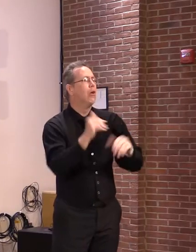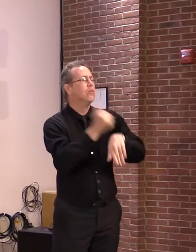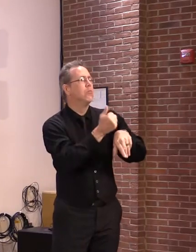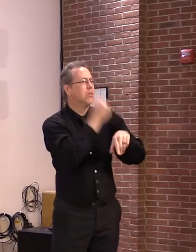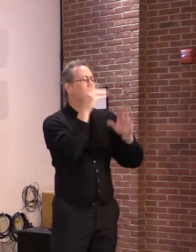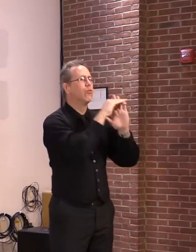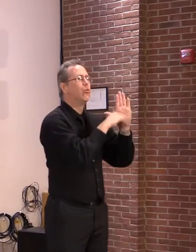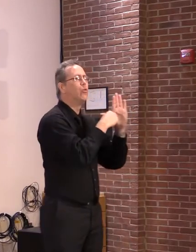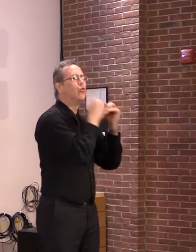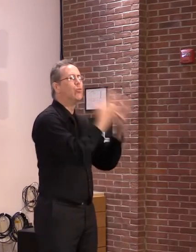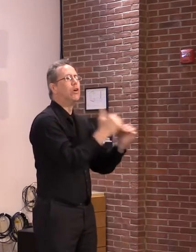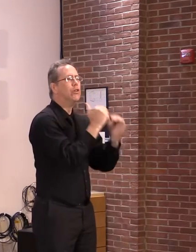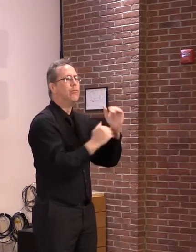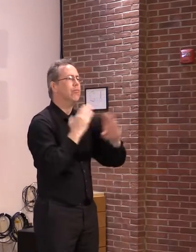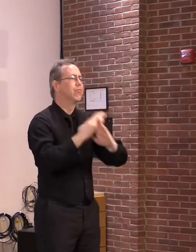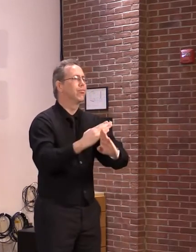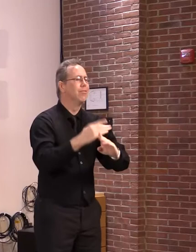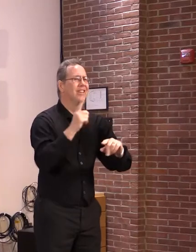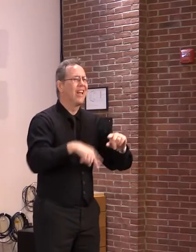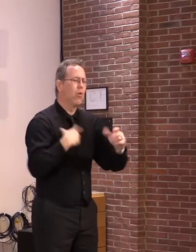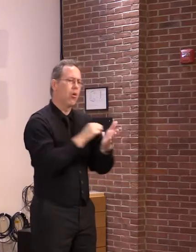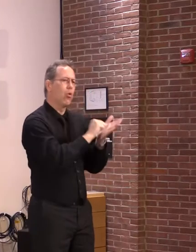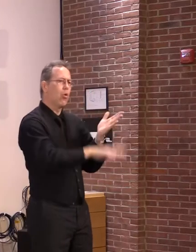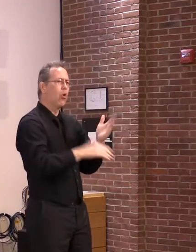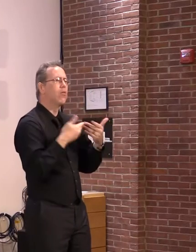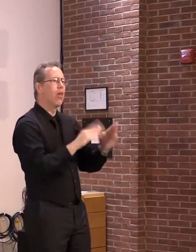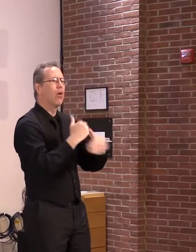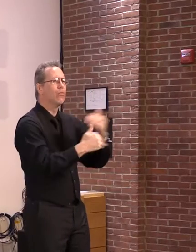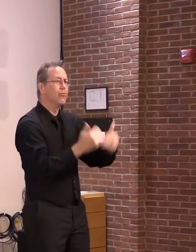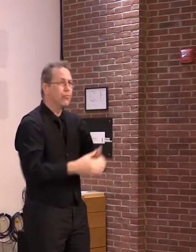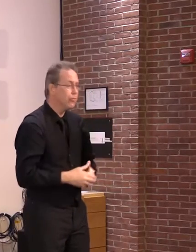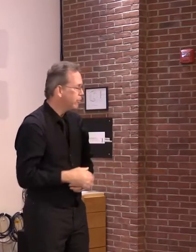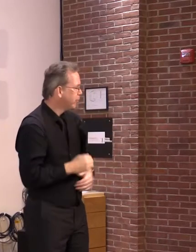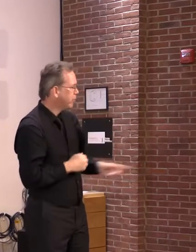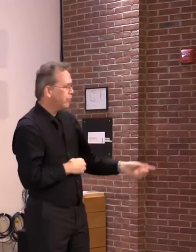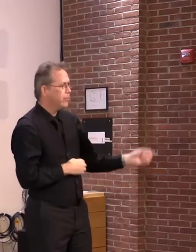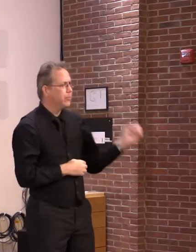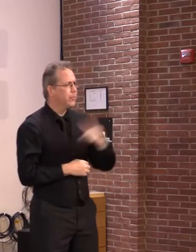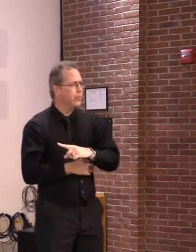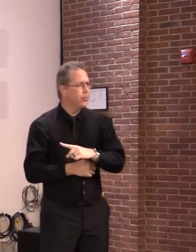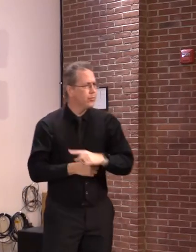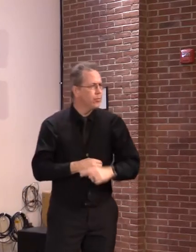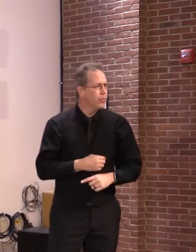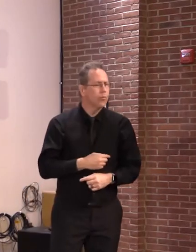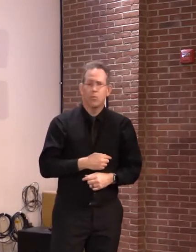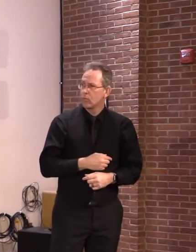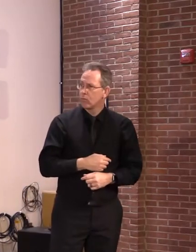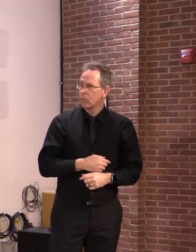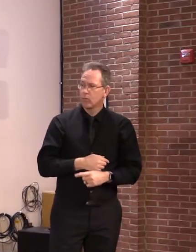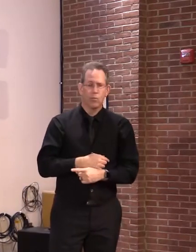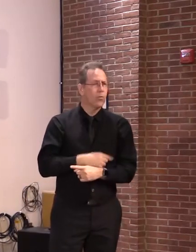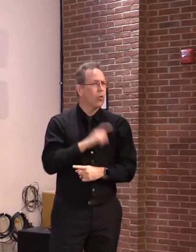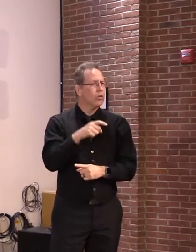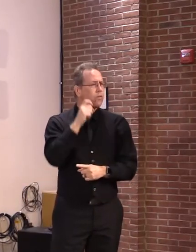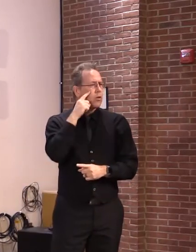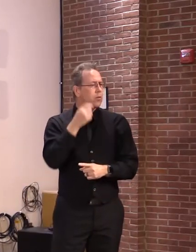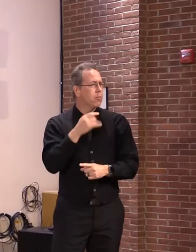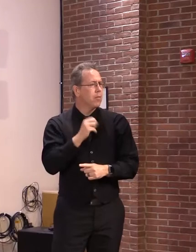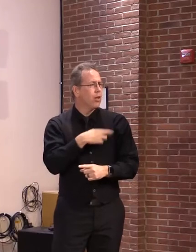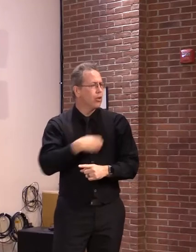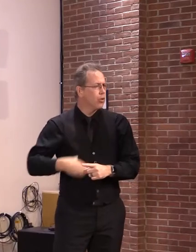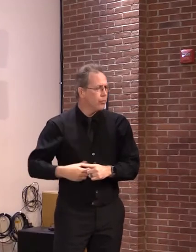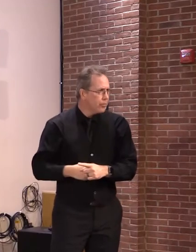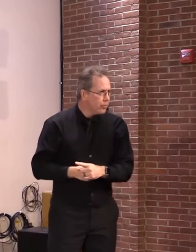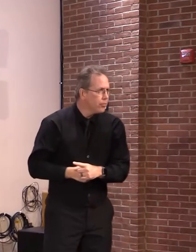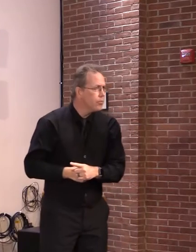I just had a quick follow-up for Mayor Weimer. Mayor, are you the best example of a mayor of a city